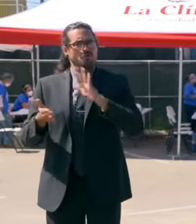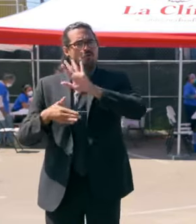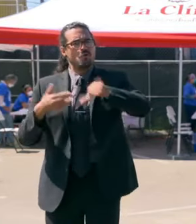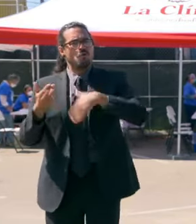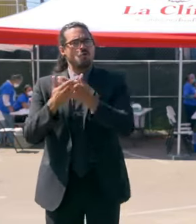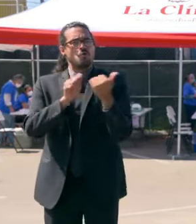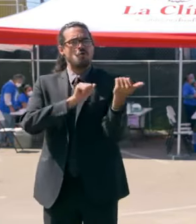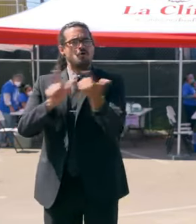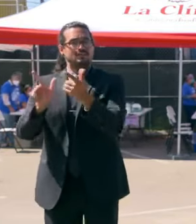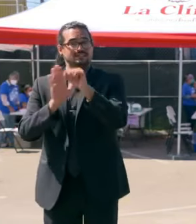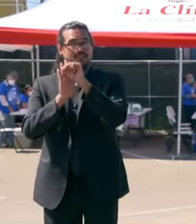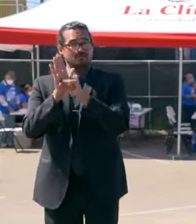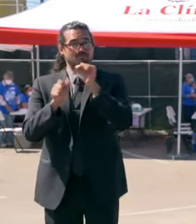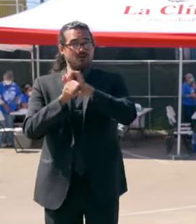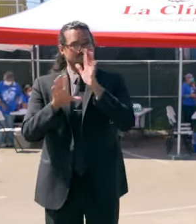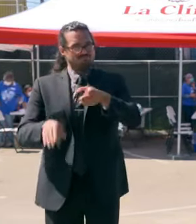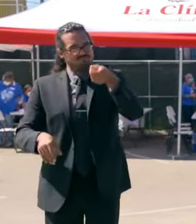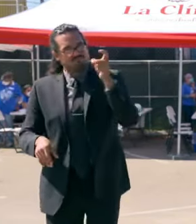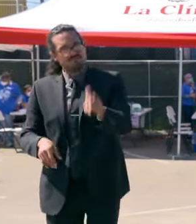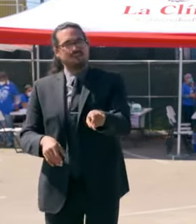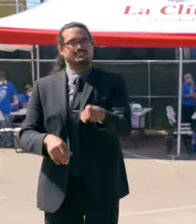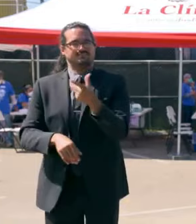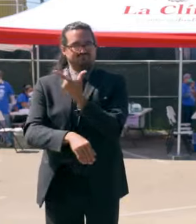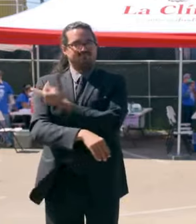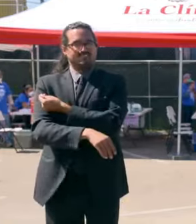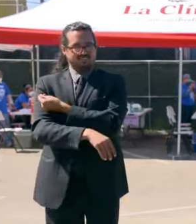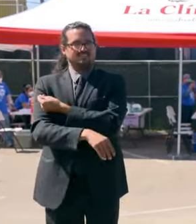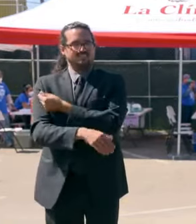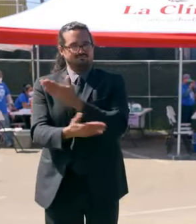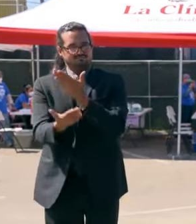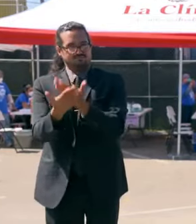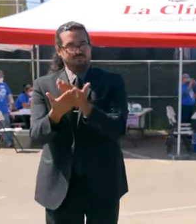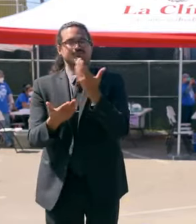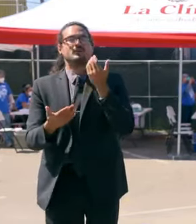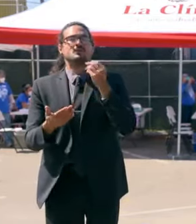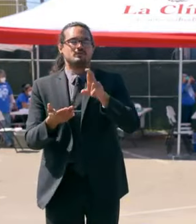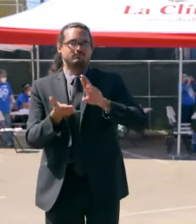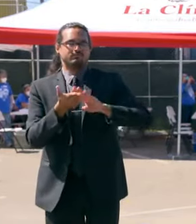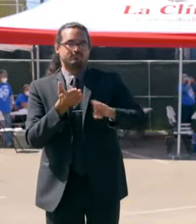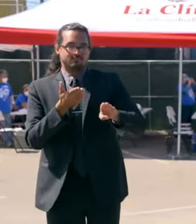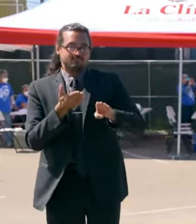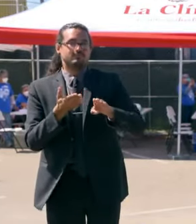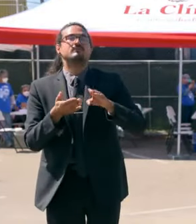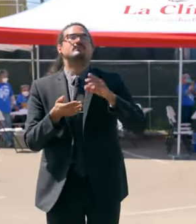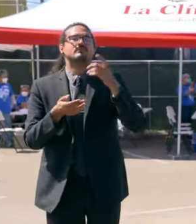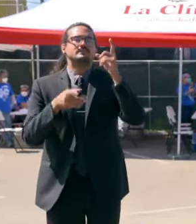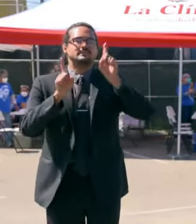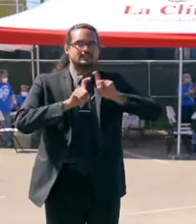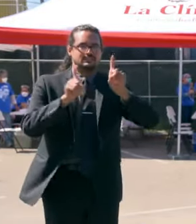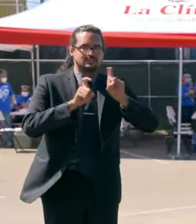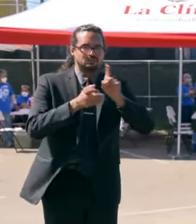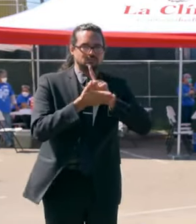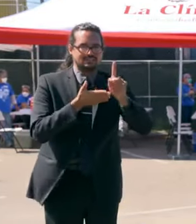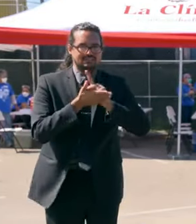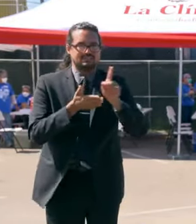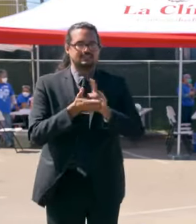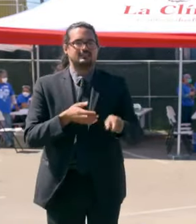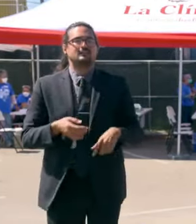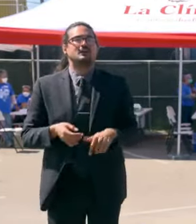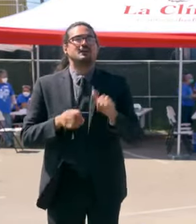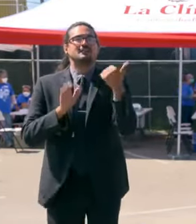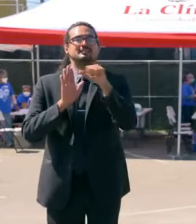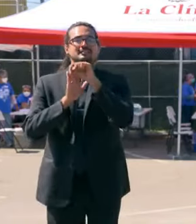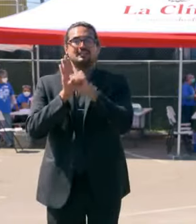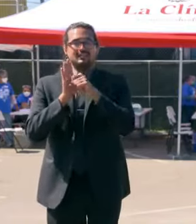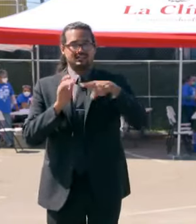state verification and or testing requirements, the first state in the country to require all health care workers to have a